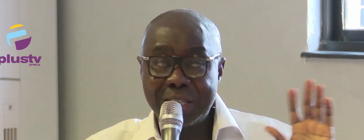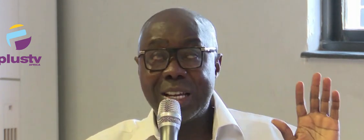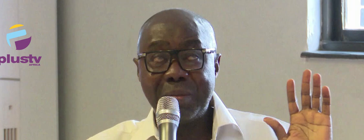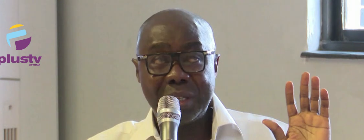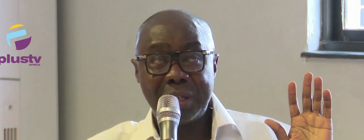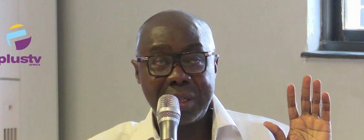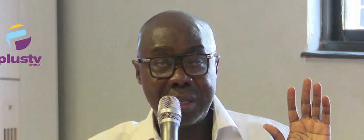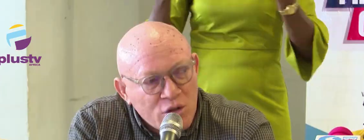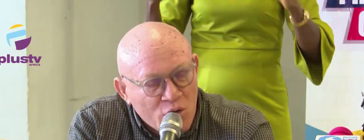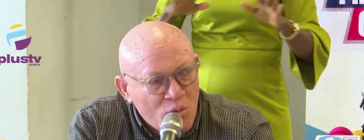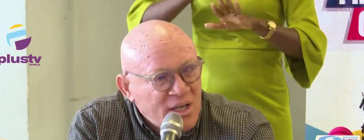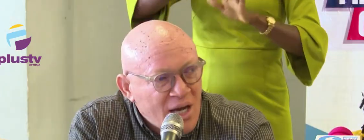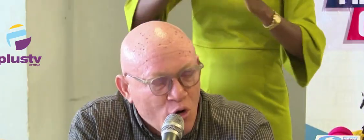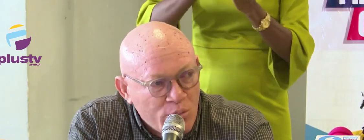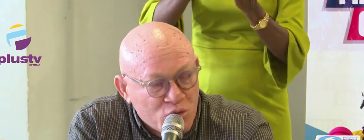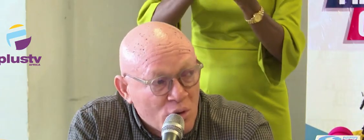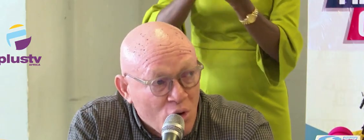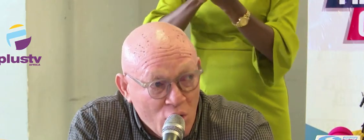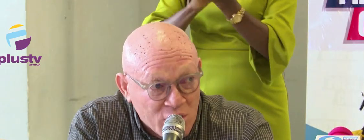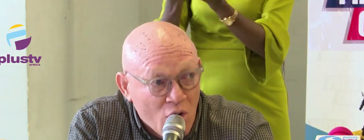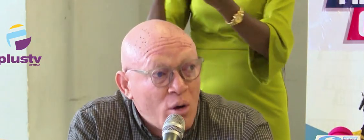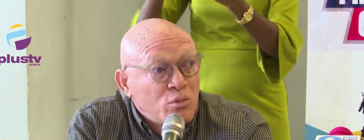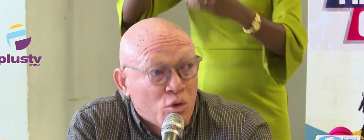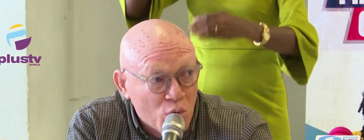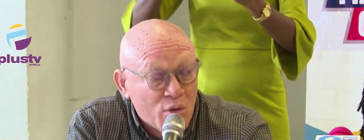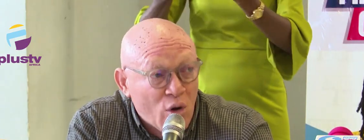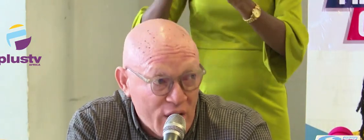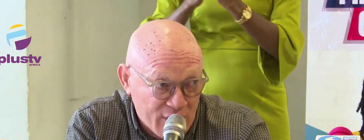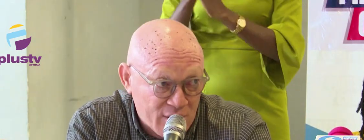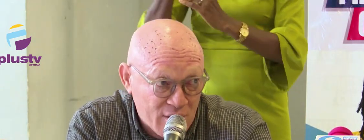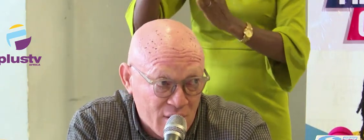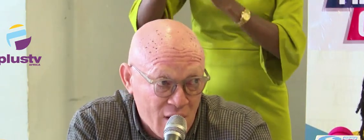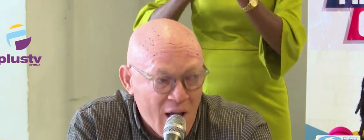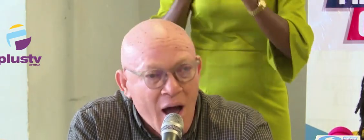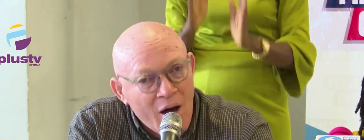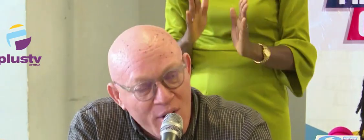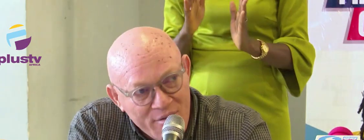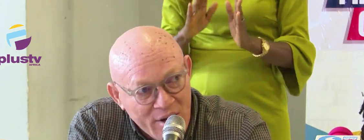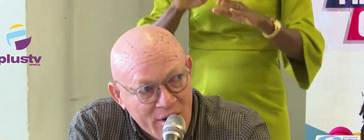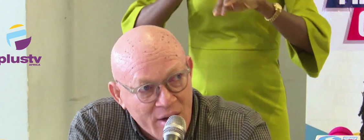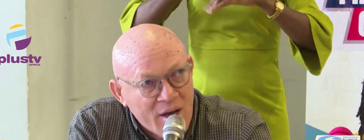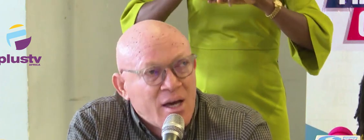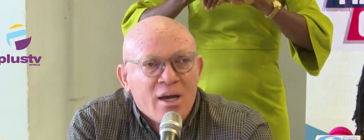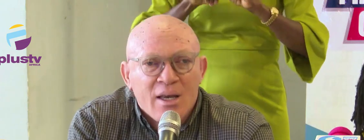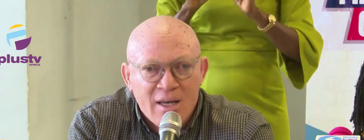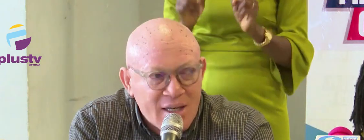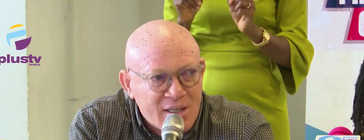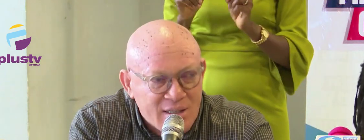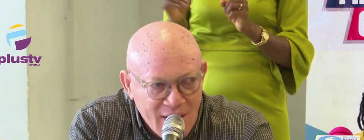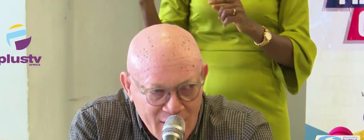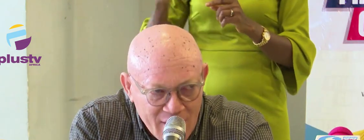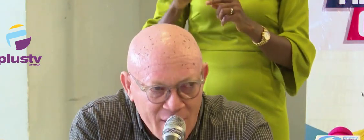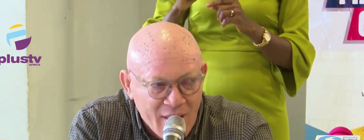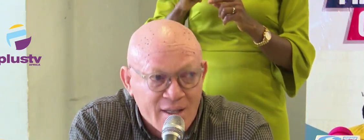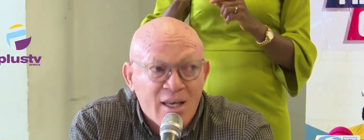he didn't answer the person. The document that comes to the court comes through the lawyers. However, they